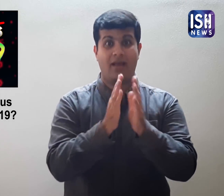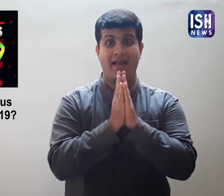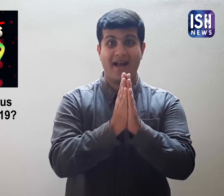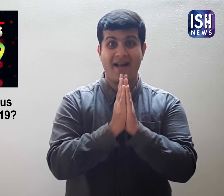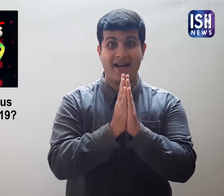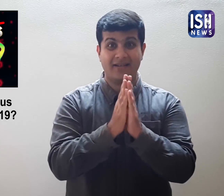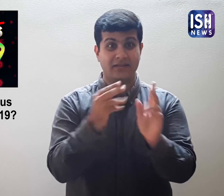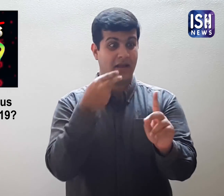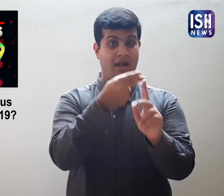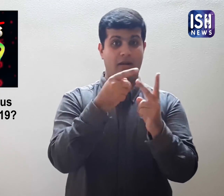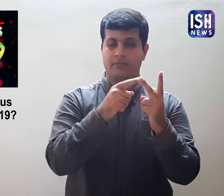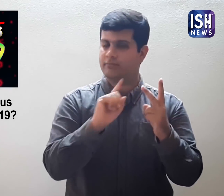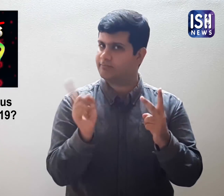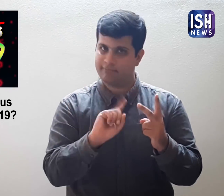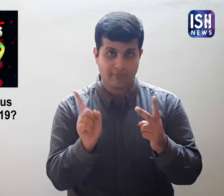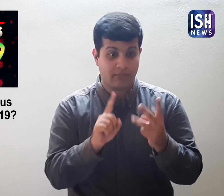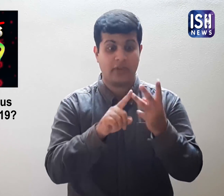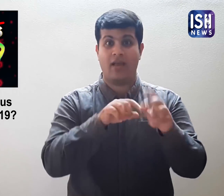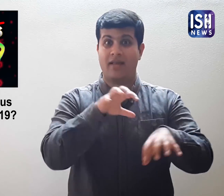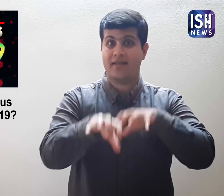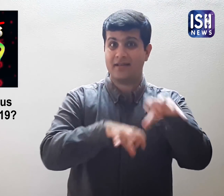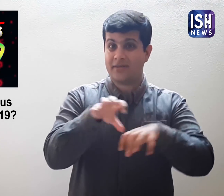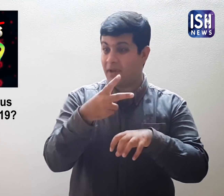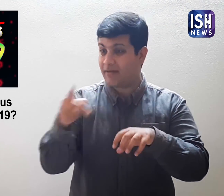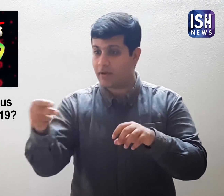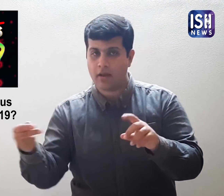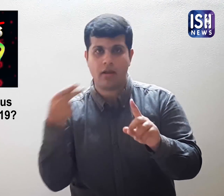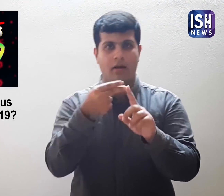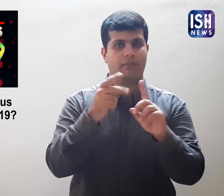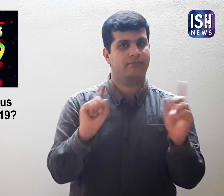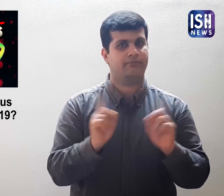It cannot be named in reference to any religion or animal.